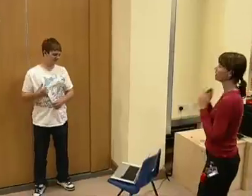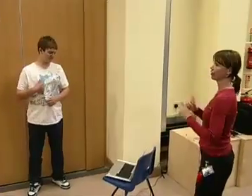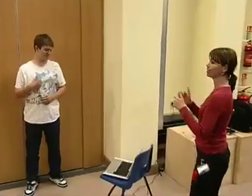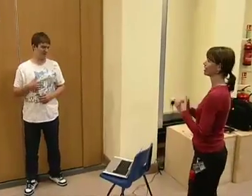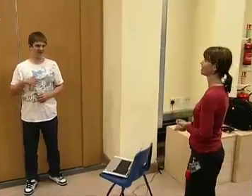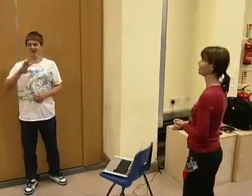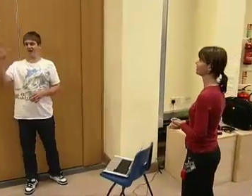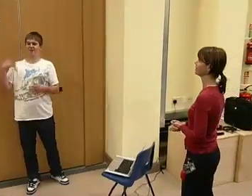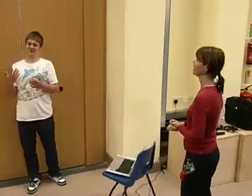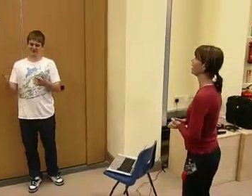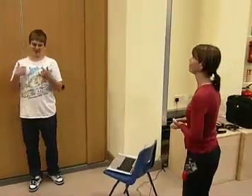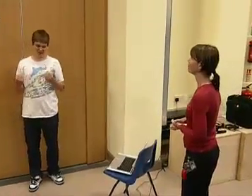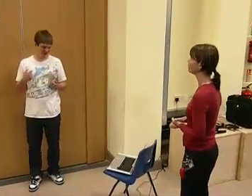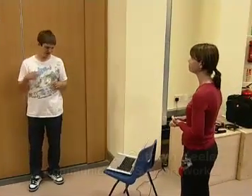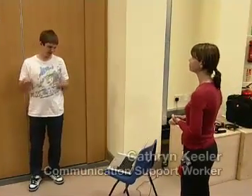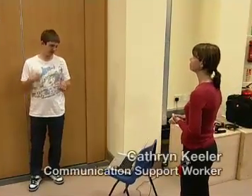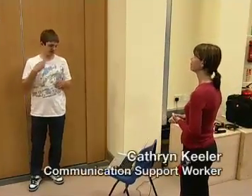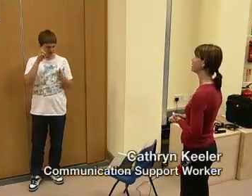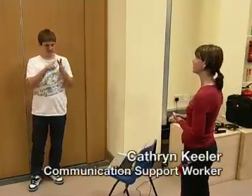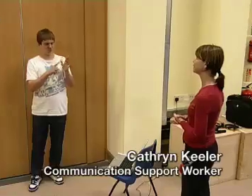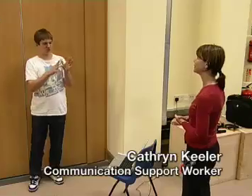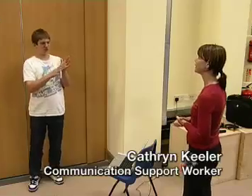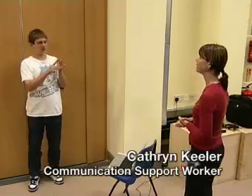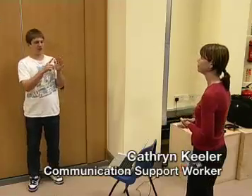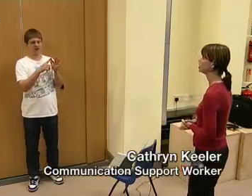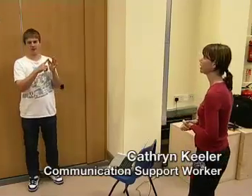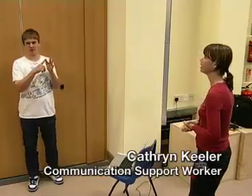OK, shall I start? Hi everyone. It's nice to be here. My name's Jamie.